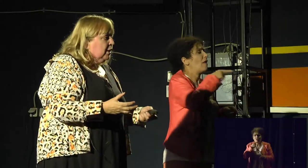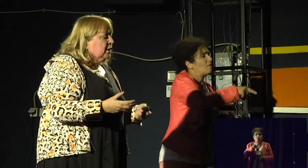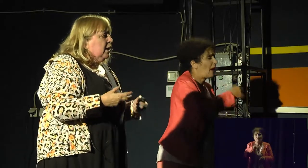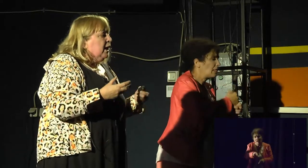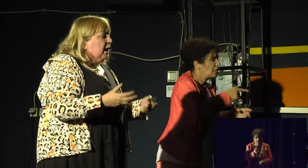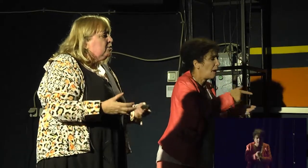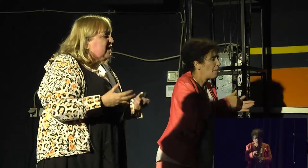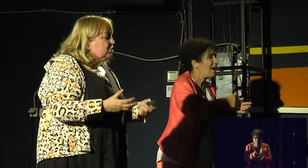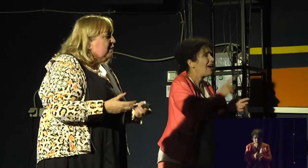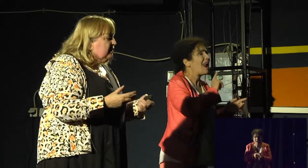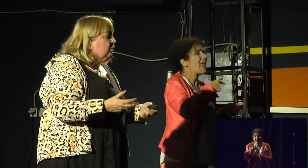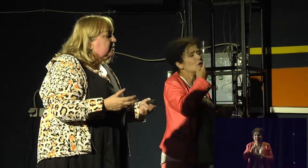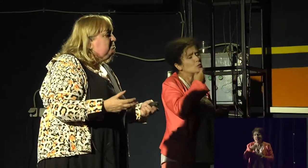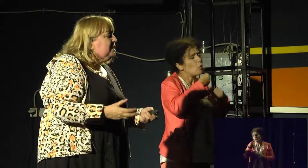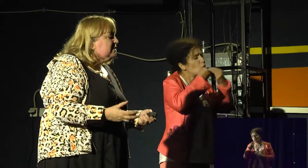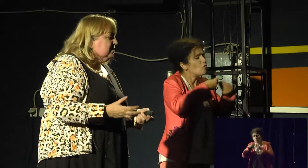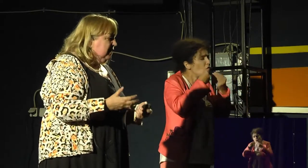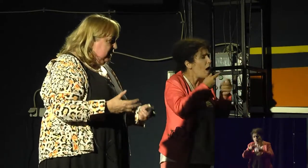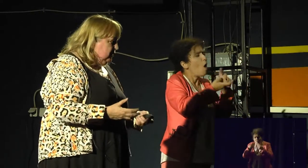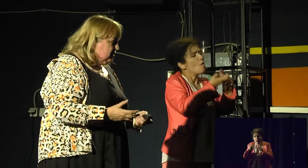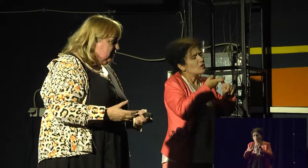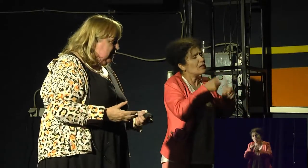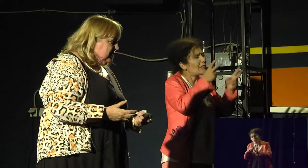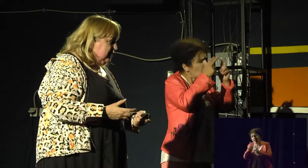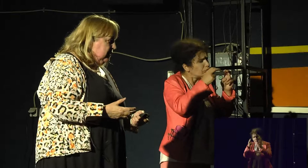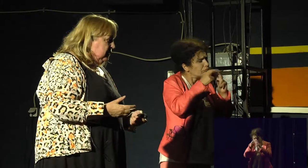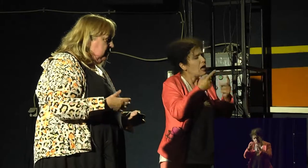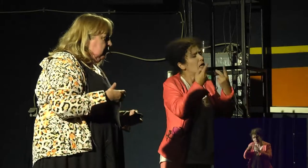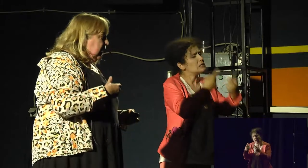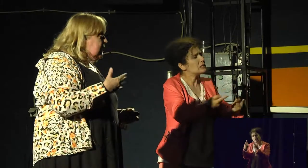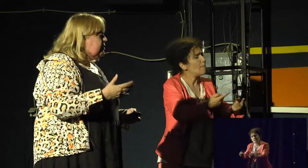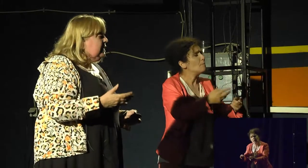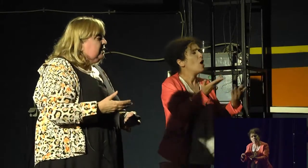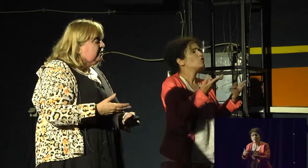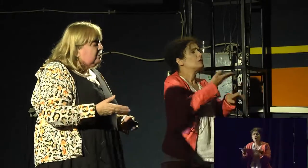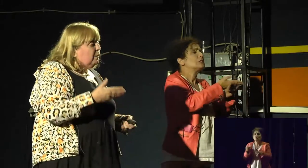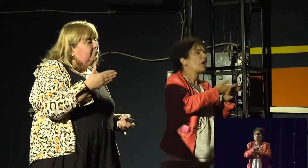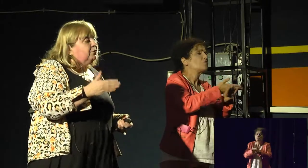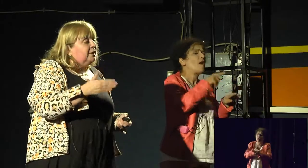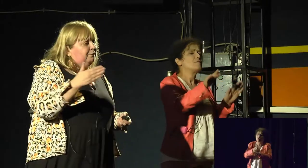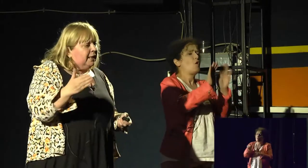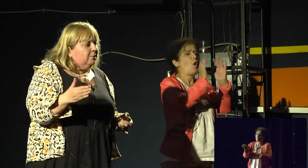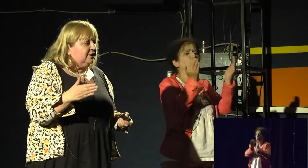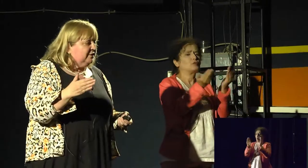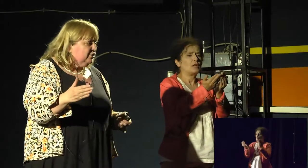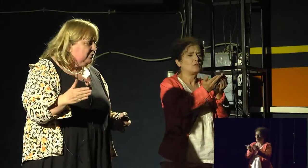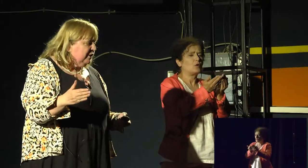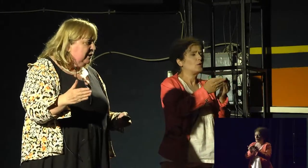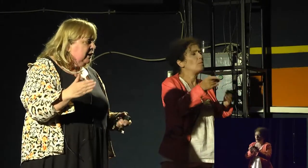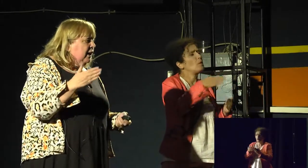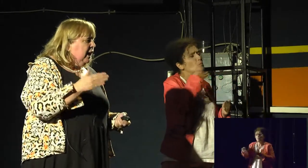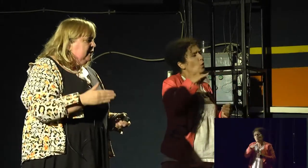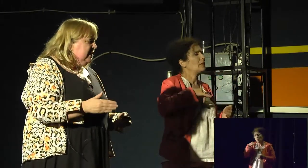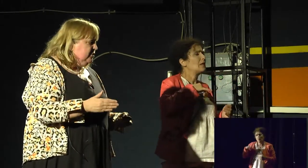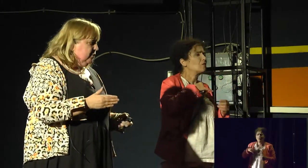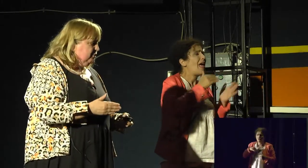explore how sexuality, what it means in your society. And that's really interesting. So we have to think very much at teacher